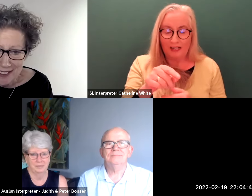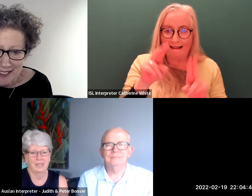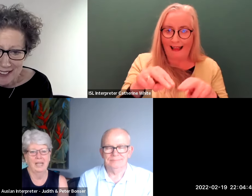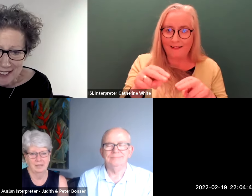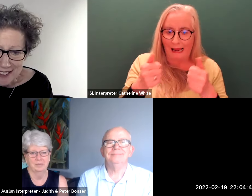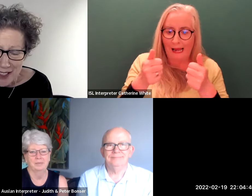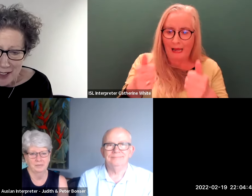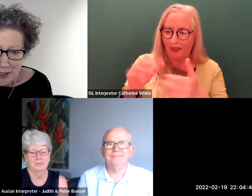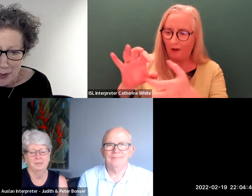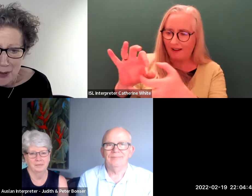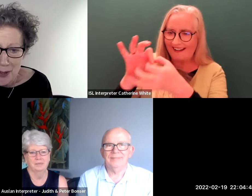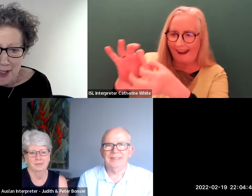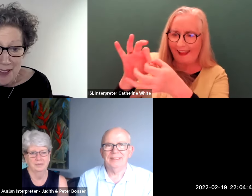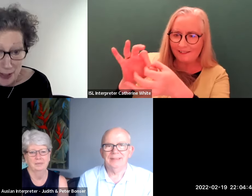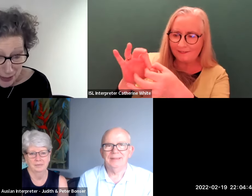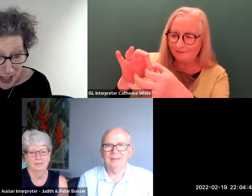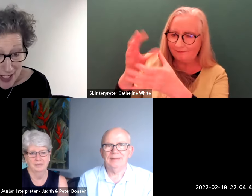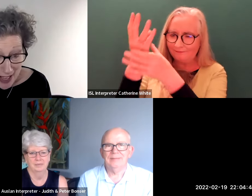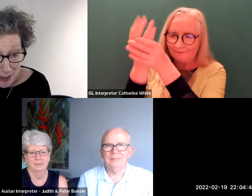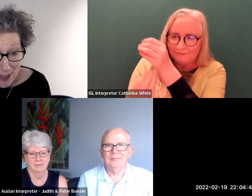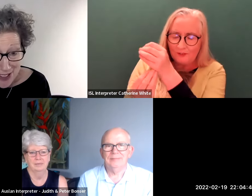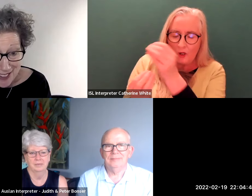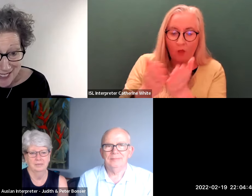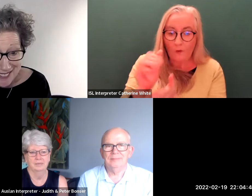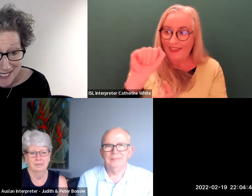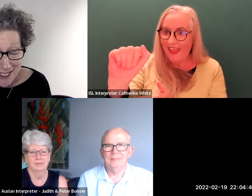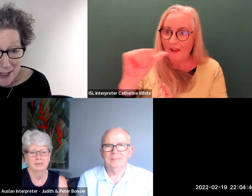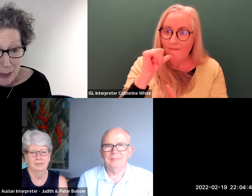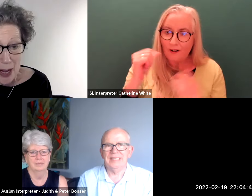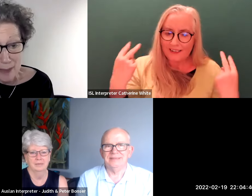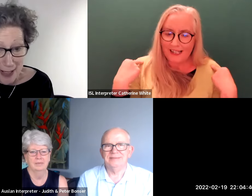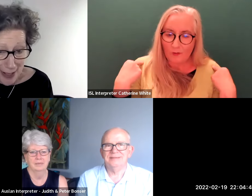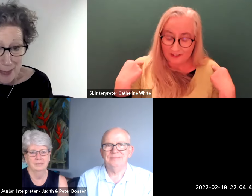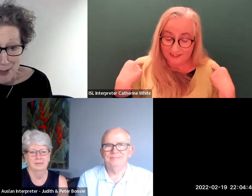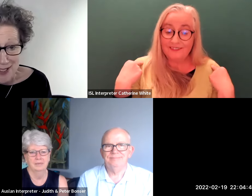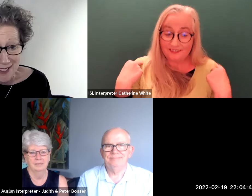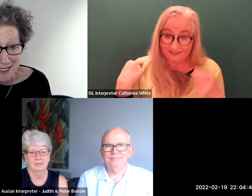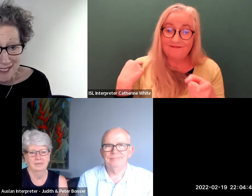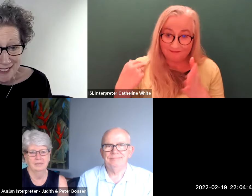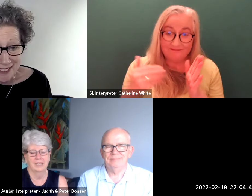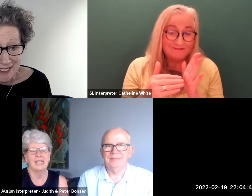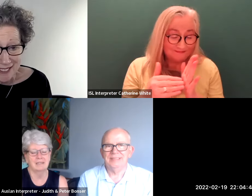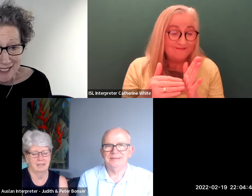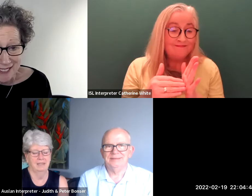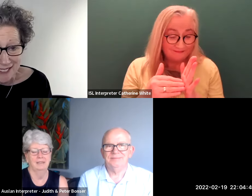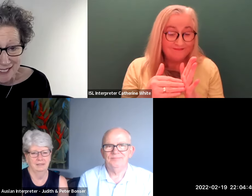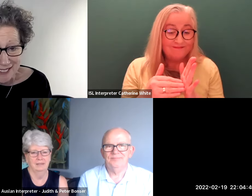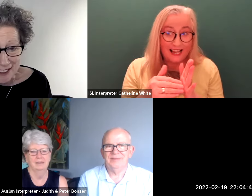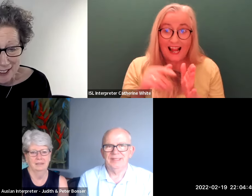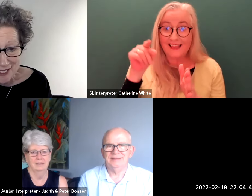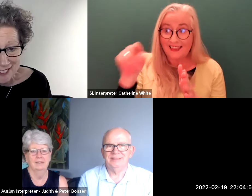yeah through the first language where it matters most yes